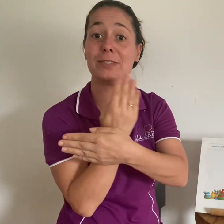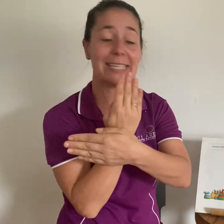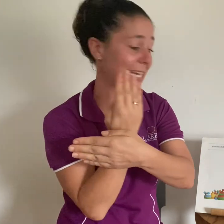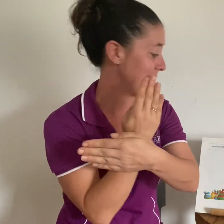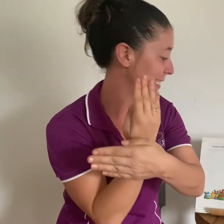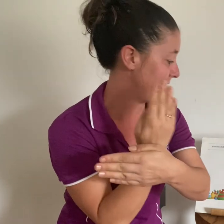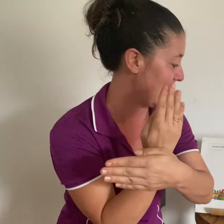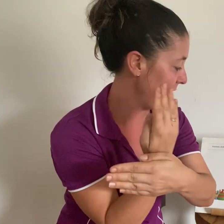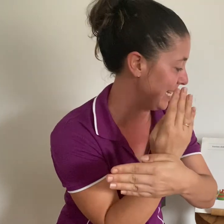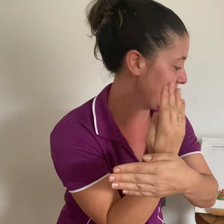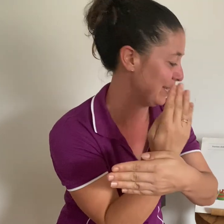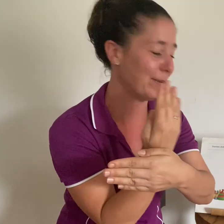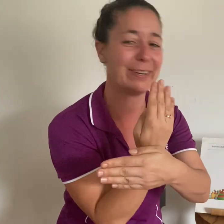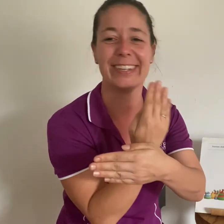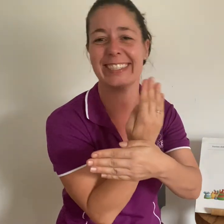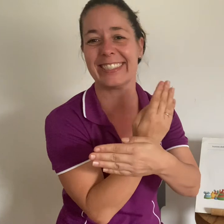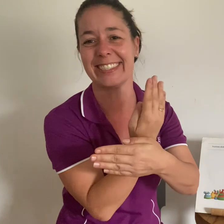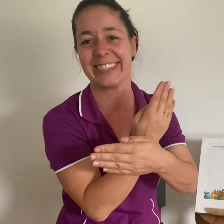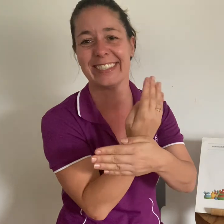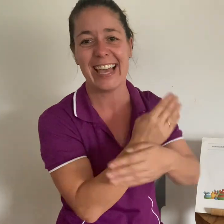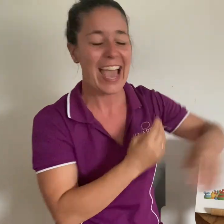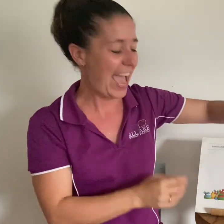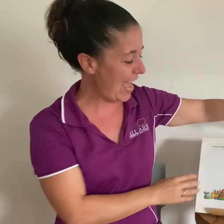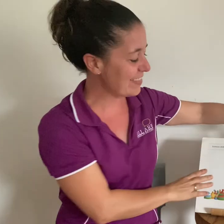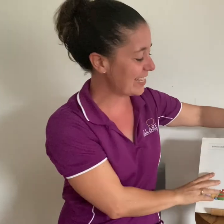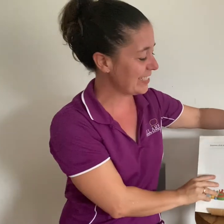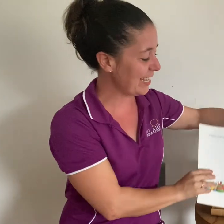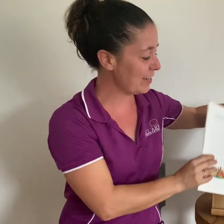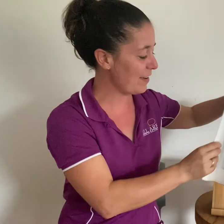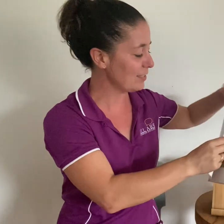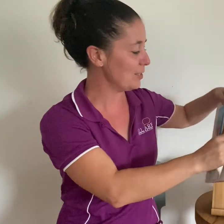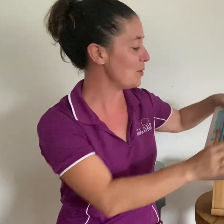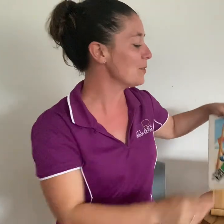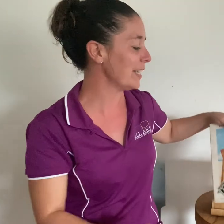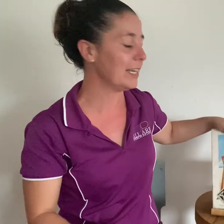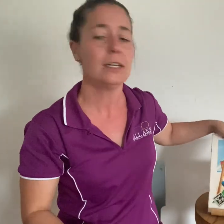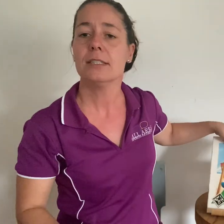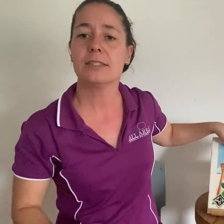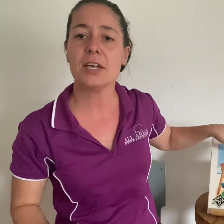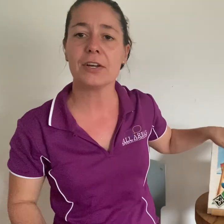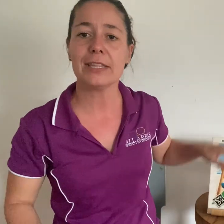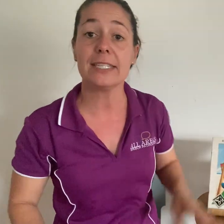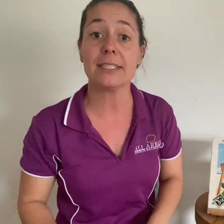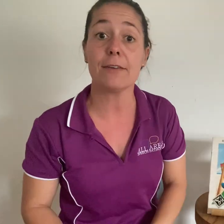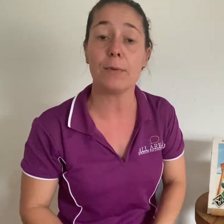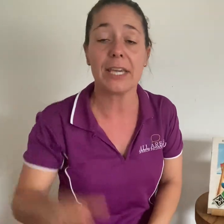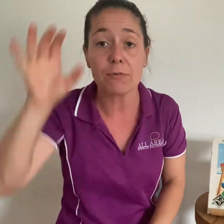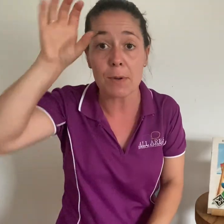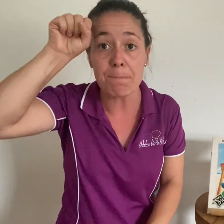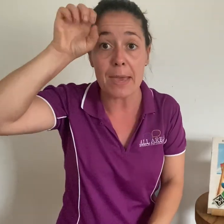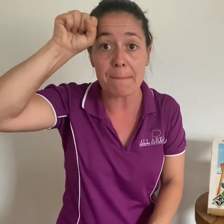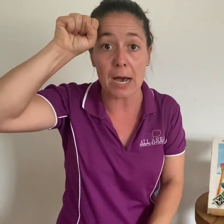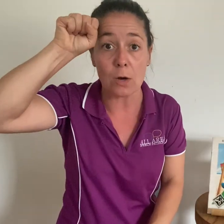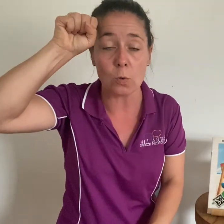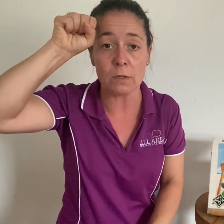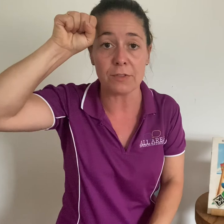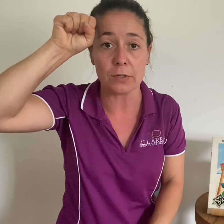like a sailing boat and that's the end of our story so let's see if we can remember all of those